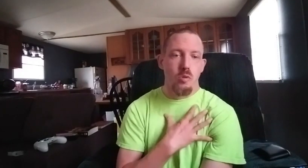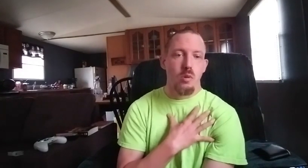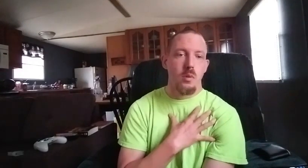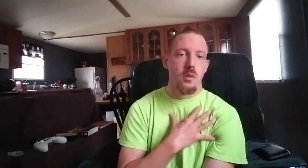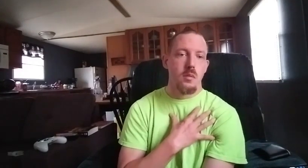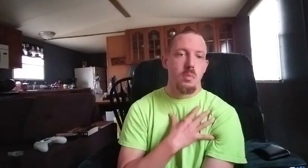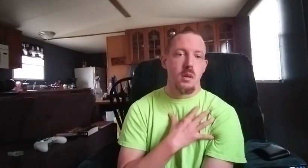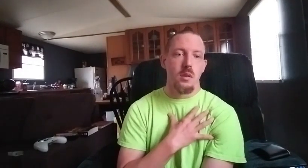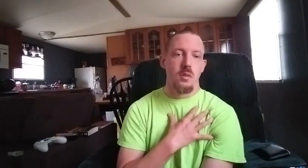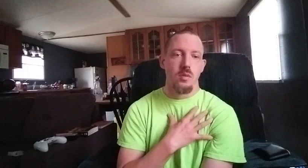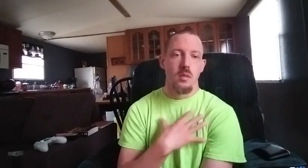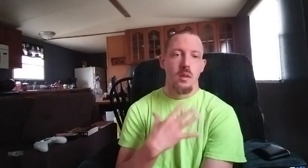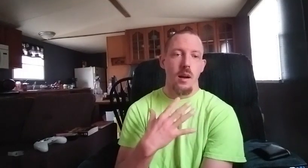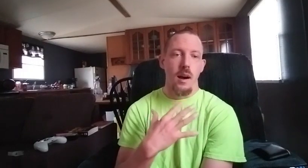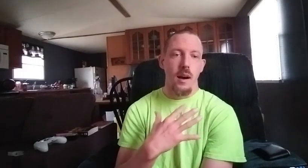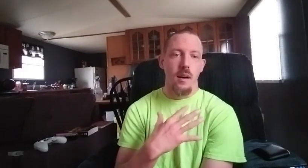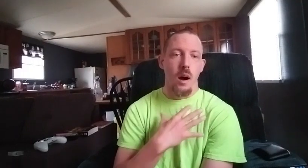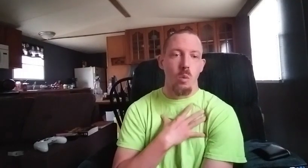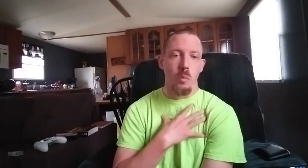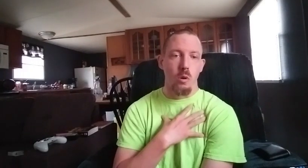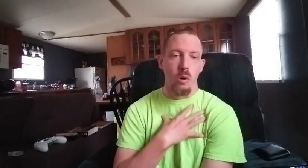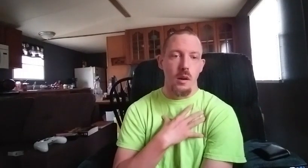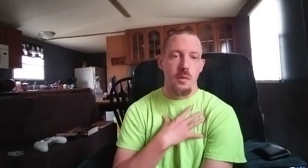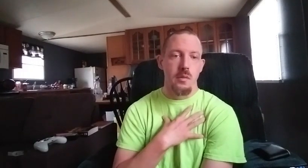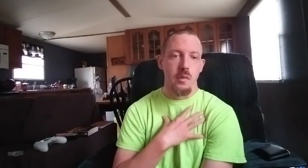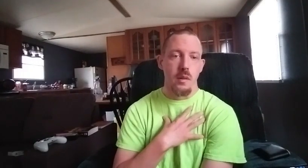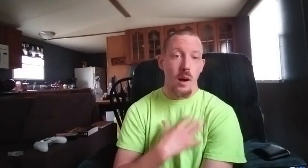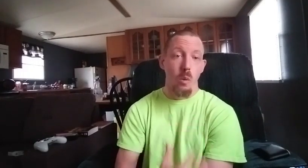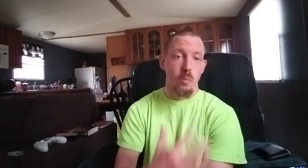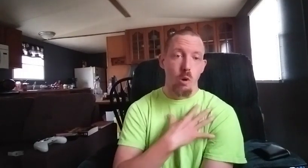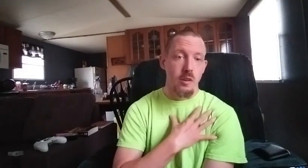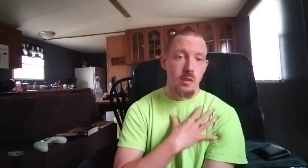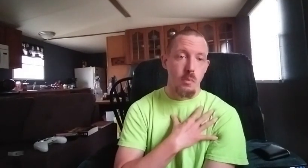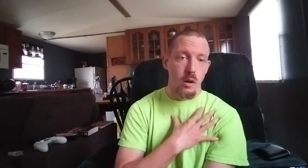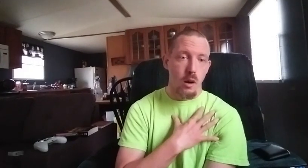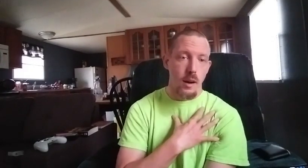do it because i want to progress i want to progress in my craft